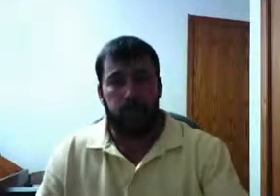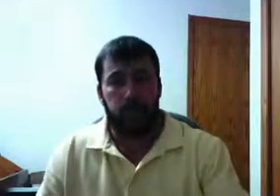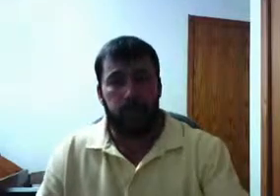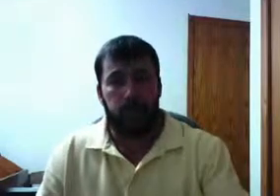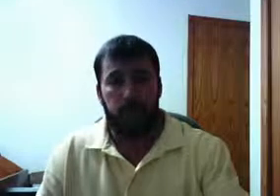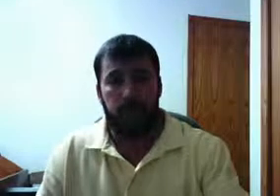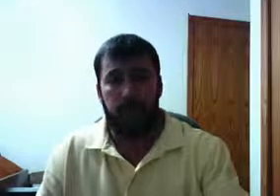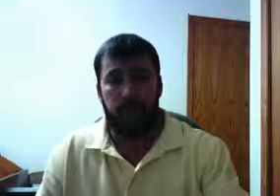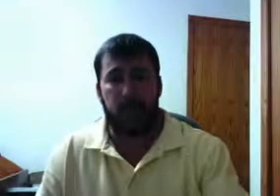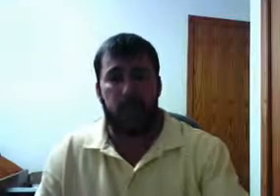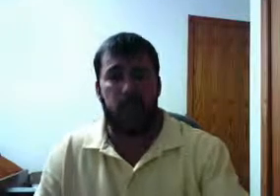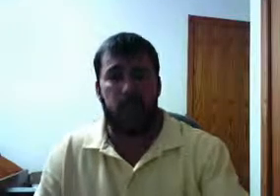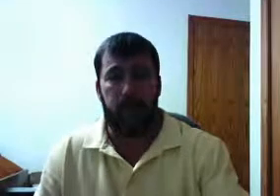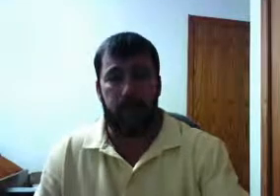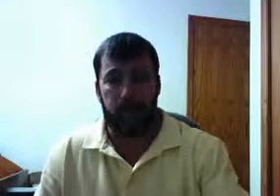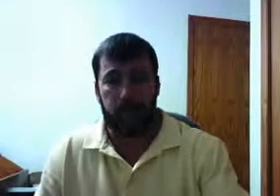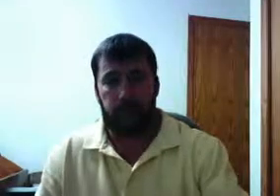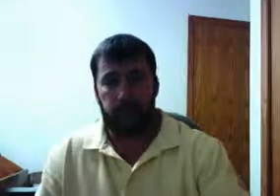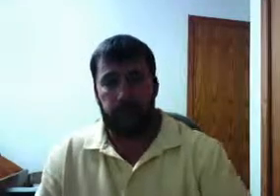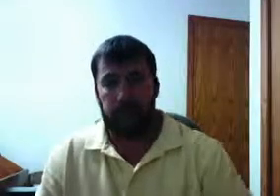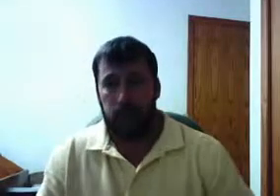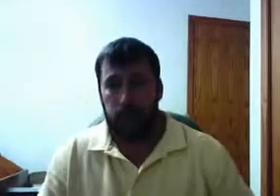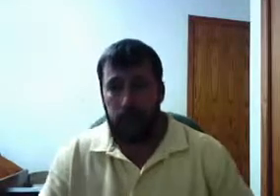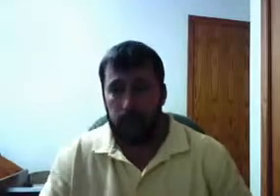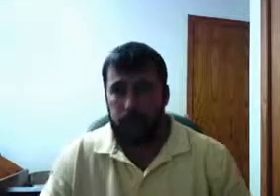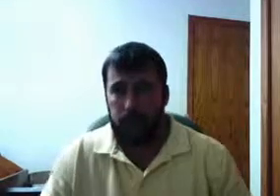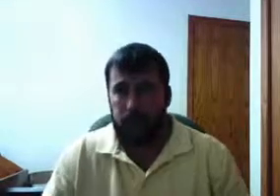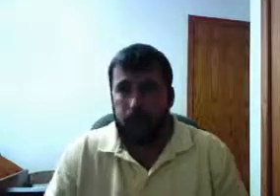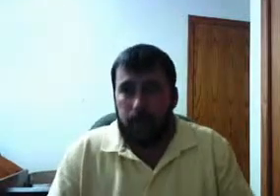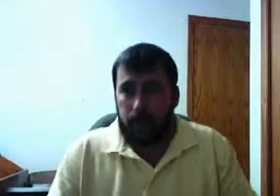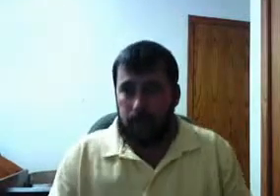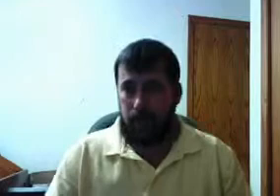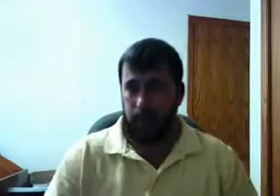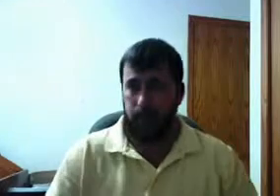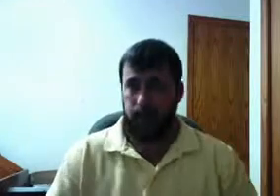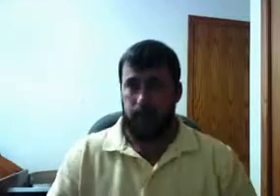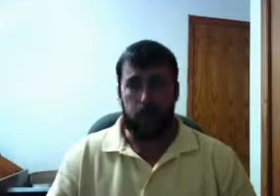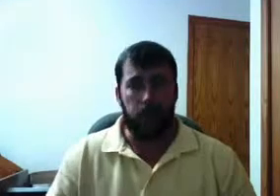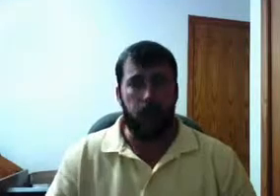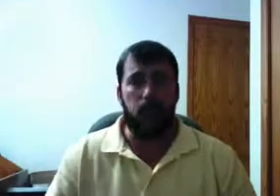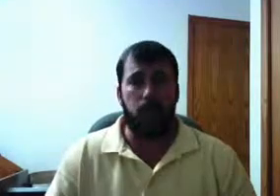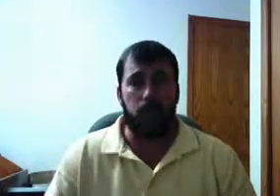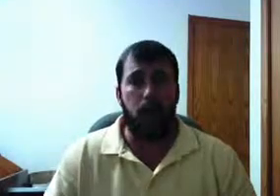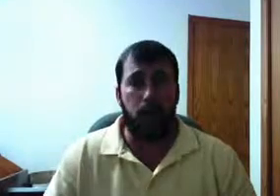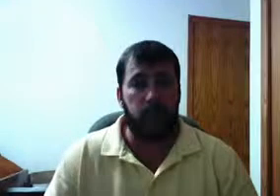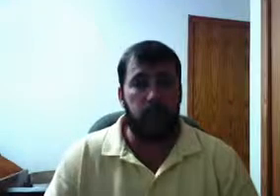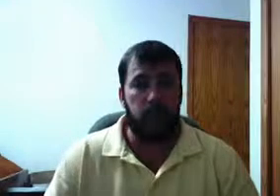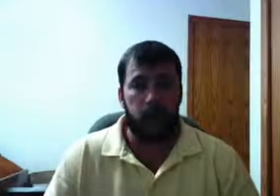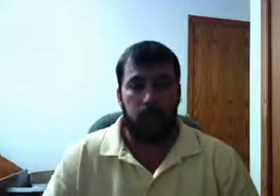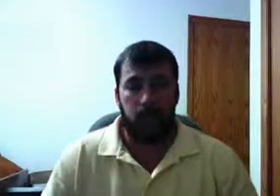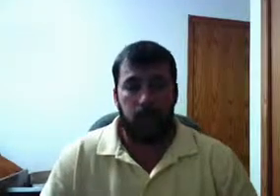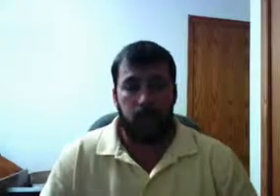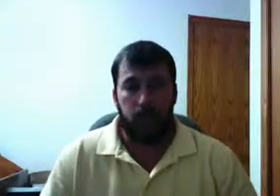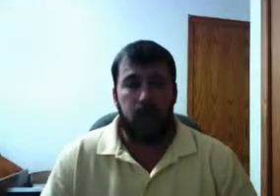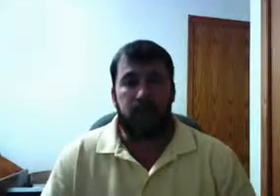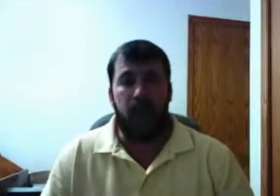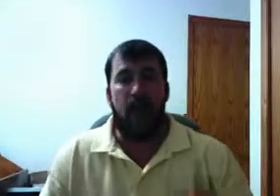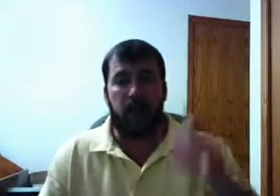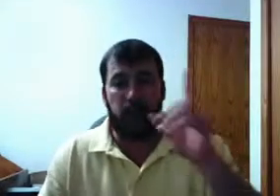See, that's not a woman. Well, let's get back to this. And you know who I'm talking to. Praise God for the ladies